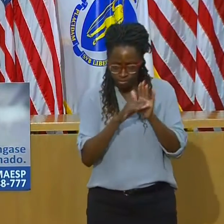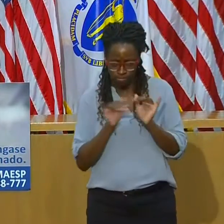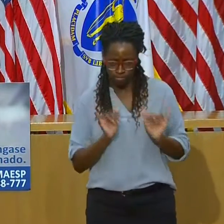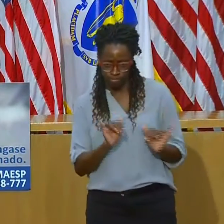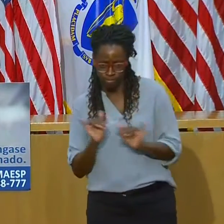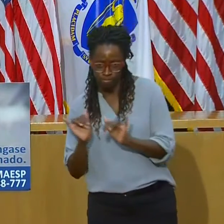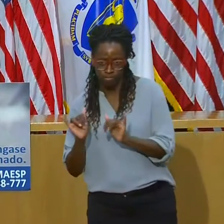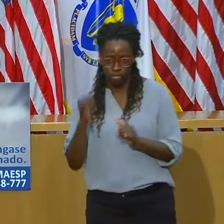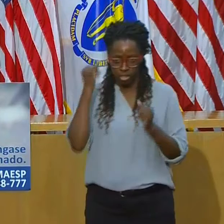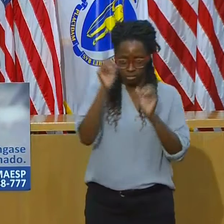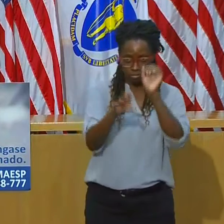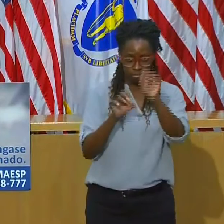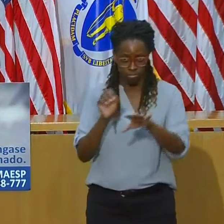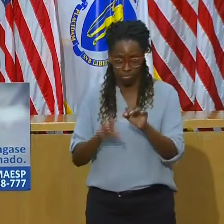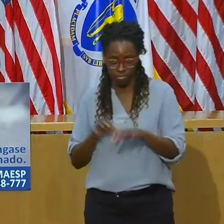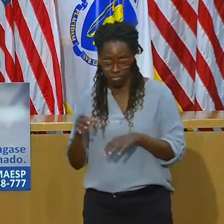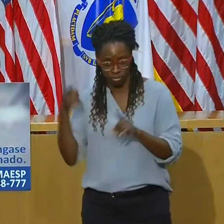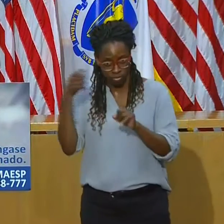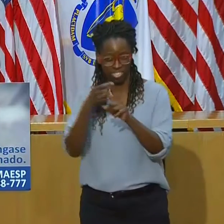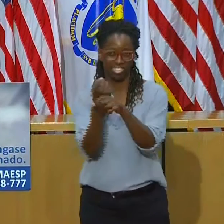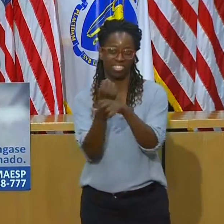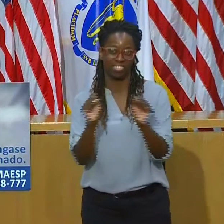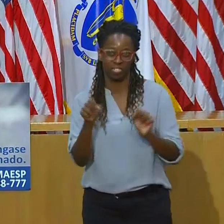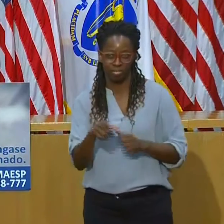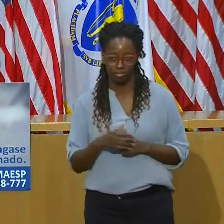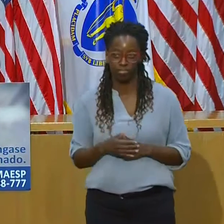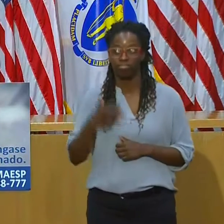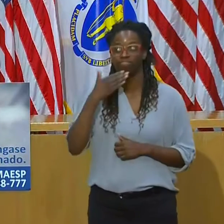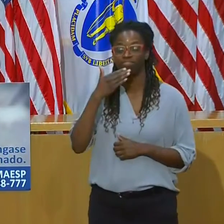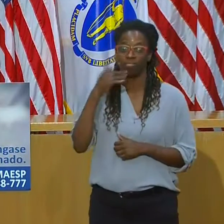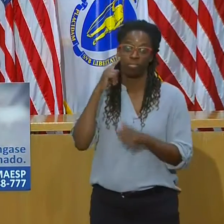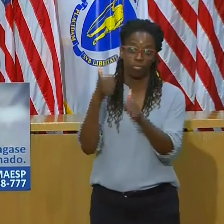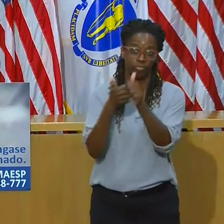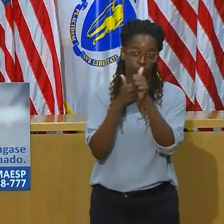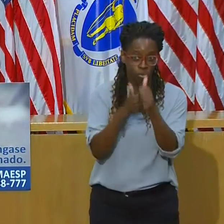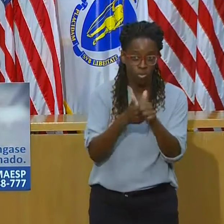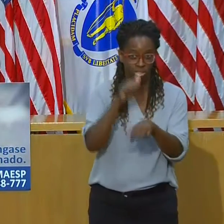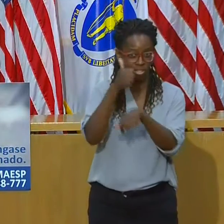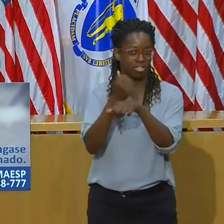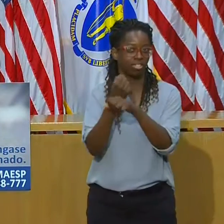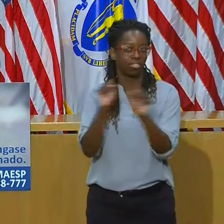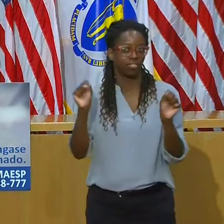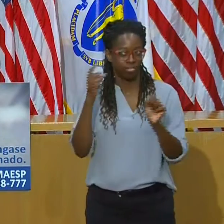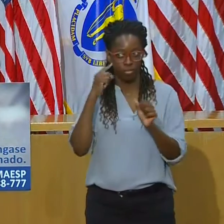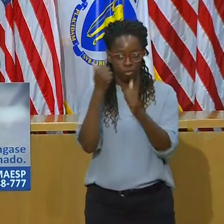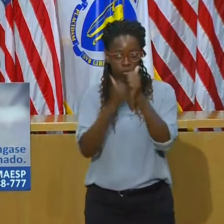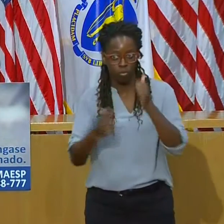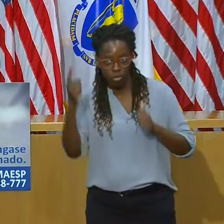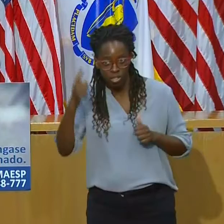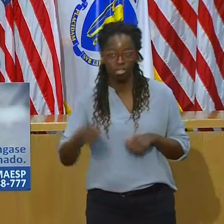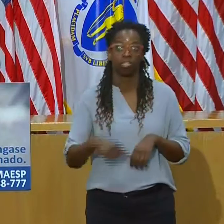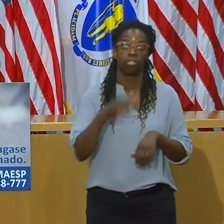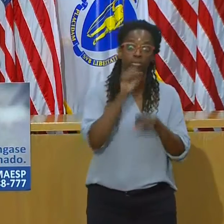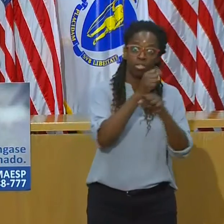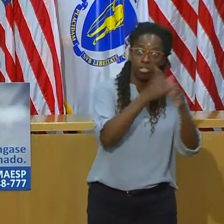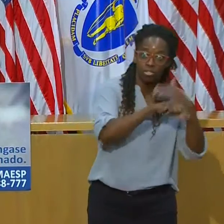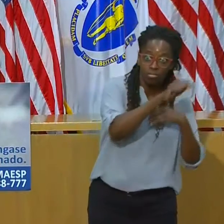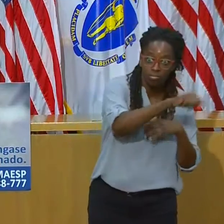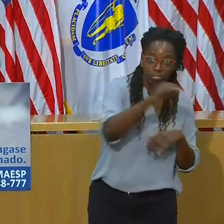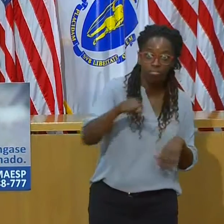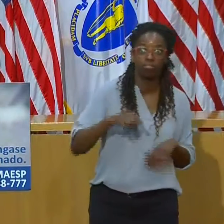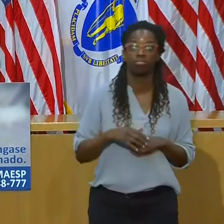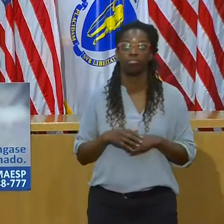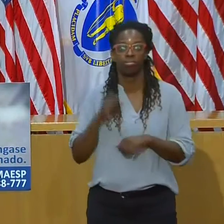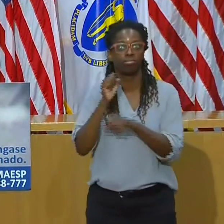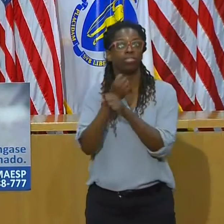compliance to make your workplaces safer for your employees and for the people you do business with or serve. Thank you